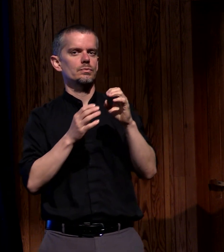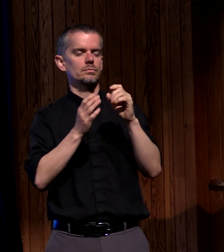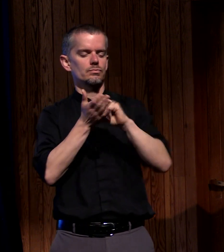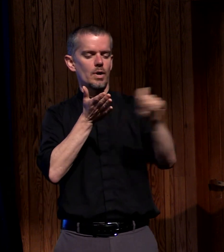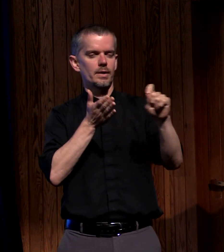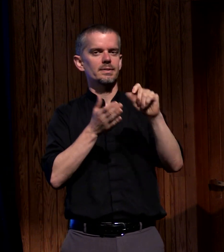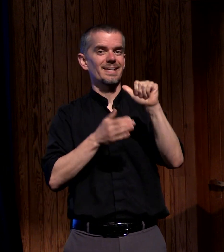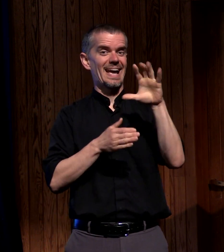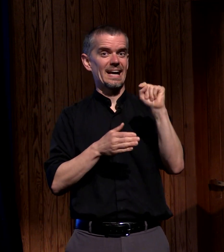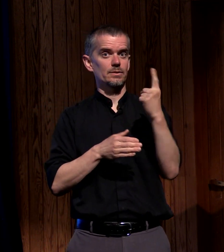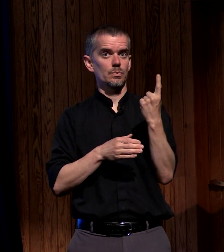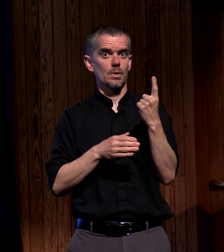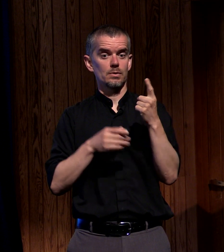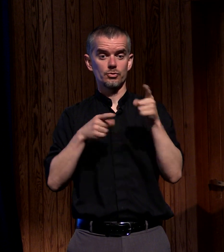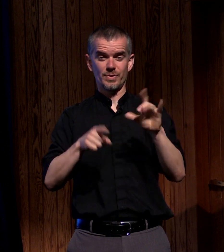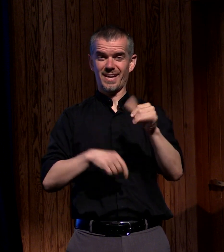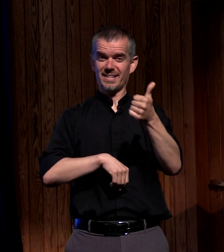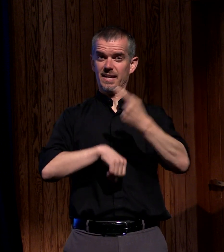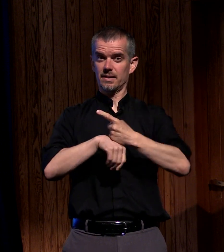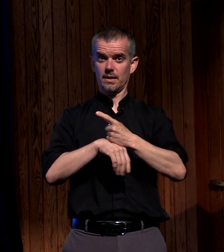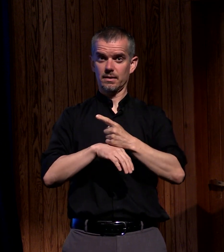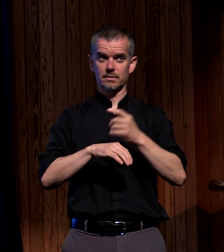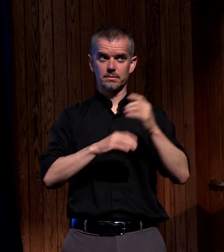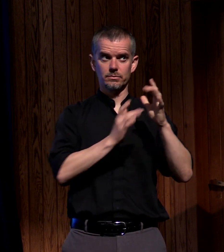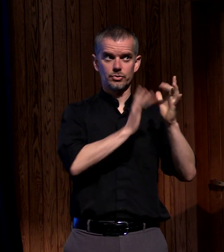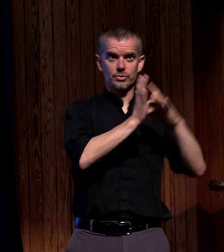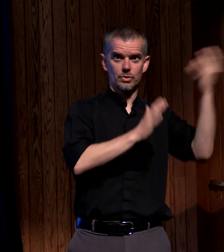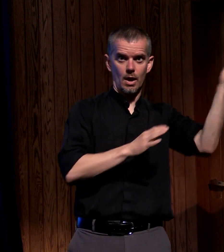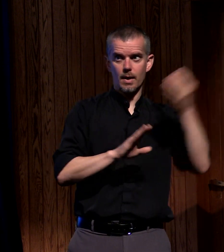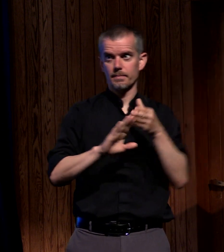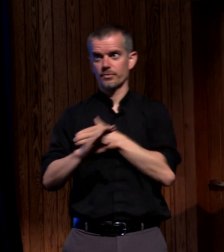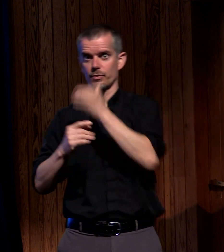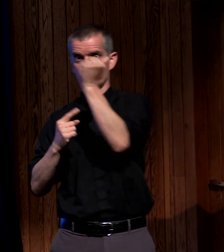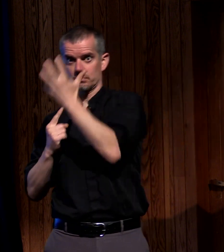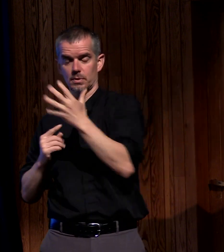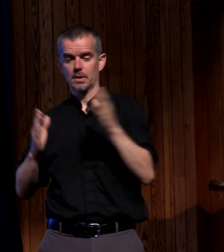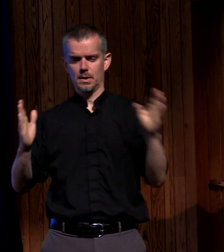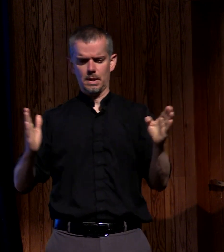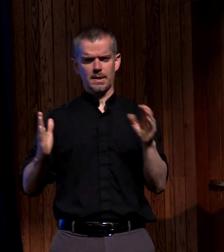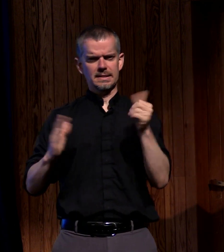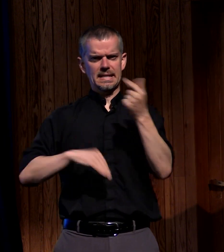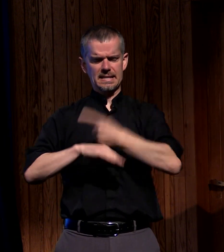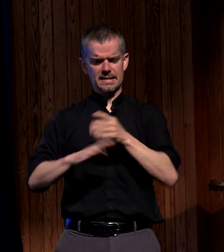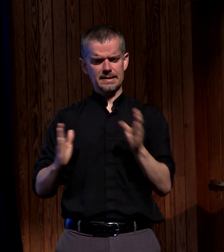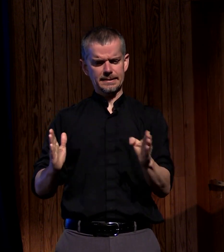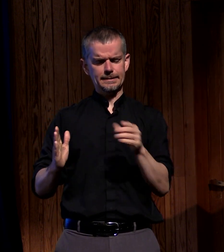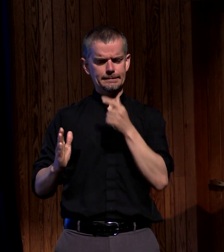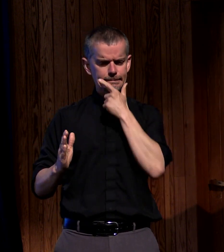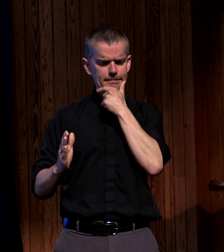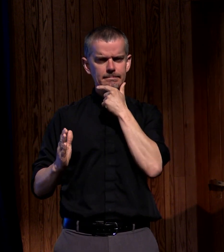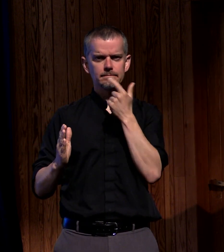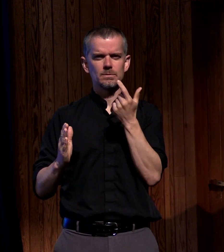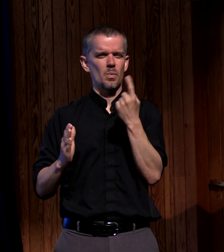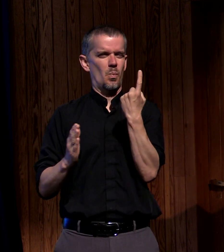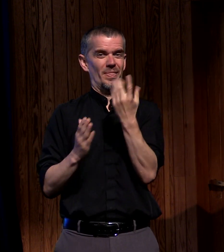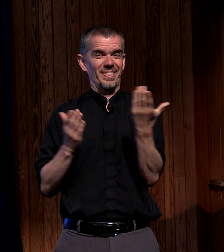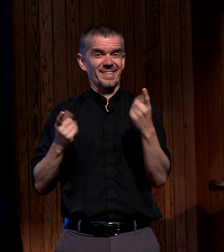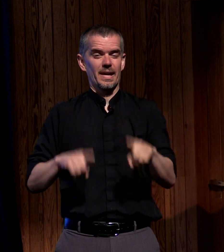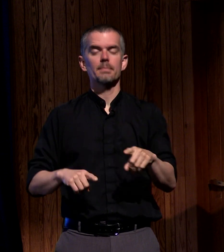thing that happens in that 10-day window you see Judas had betrayed Jesus and so they're looking to replace one of the 12 disciples